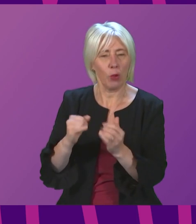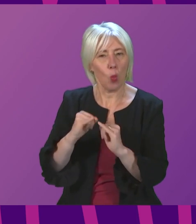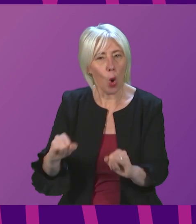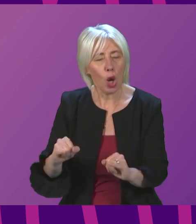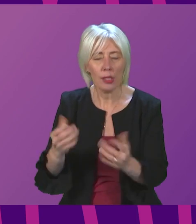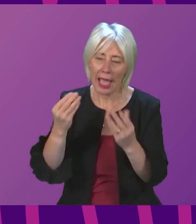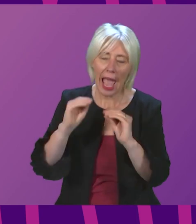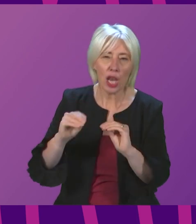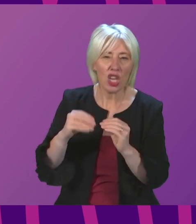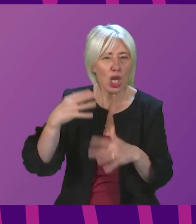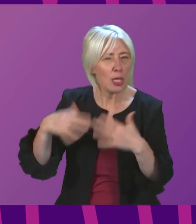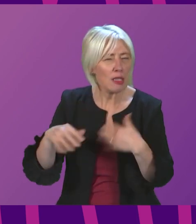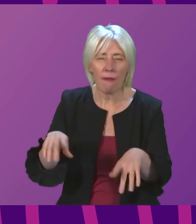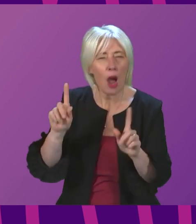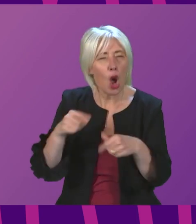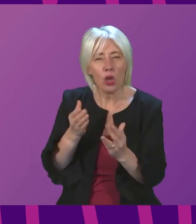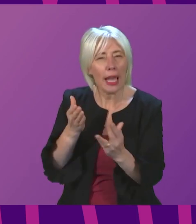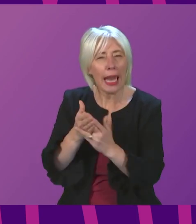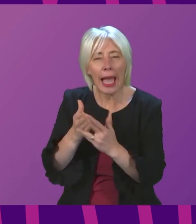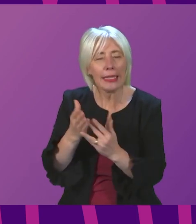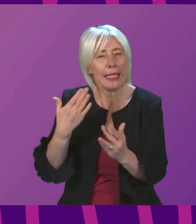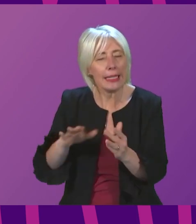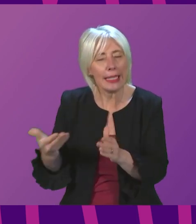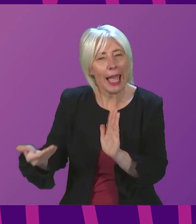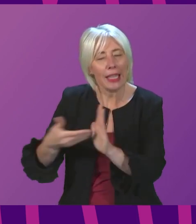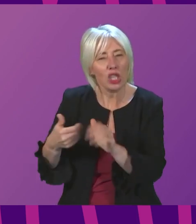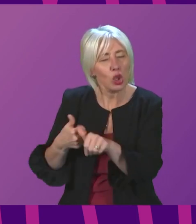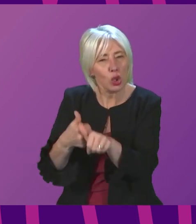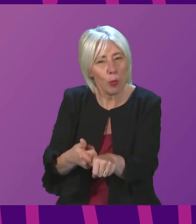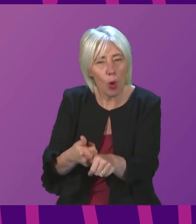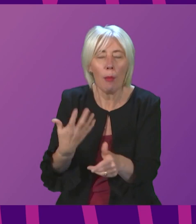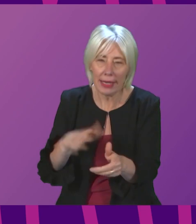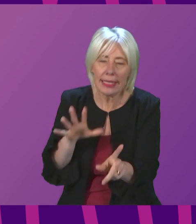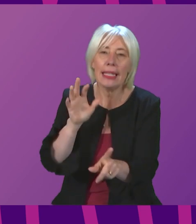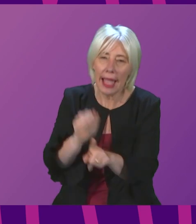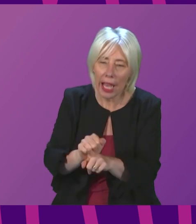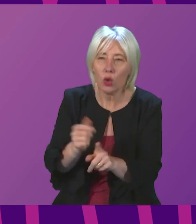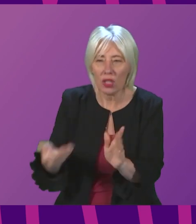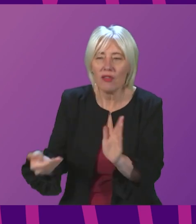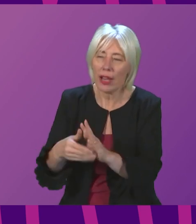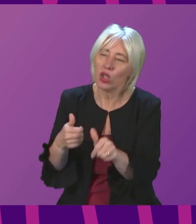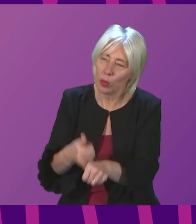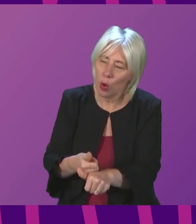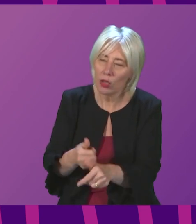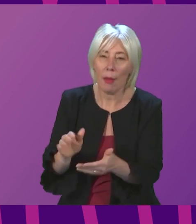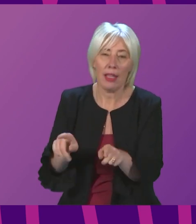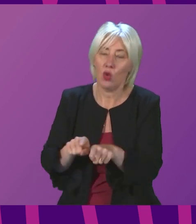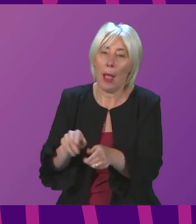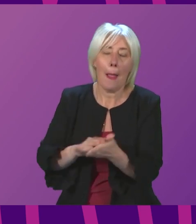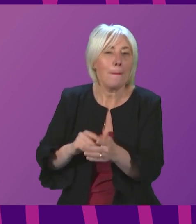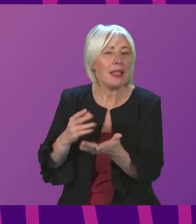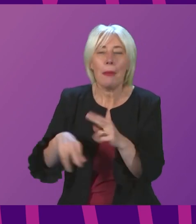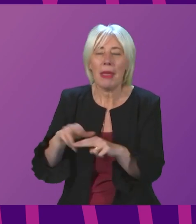is suffering as she is unable to access the additional support she needs without a diagnosis and her parents are left supported. To be compliant with the